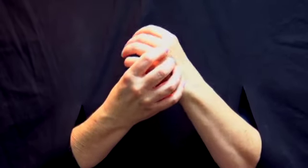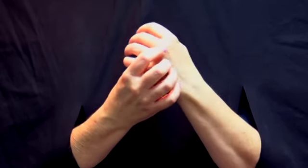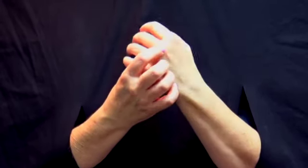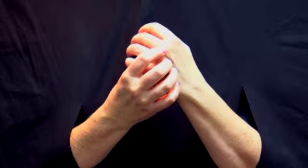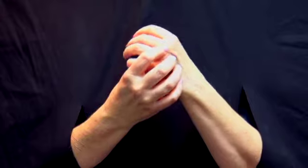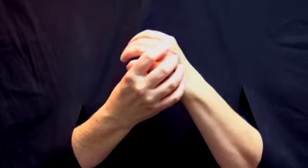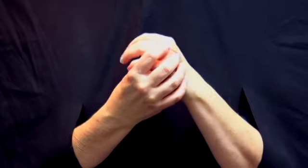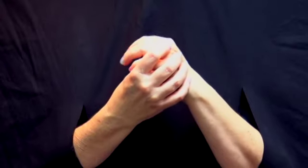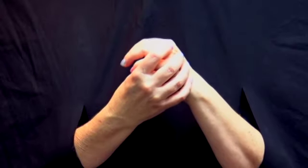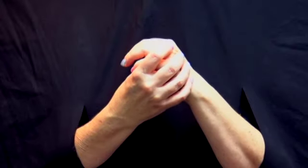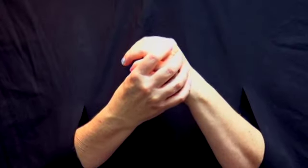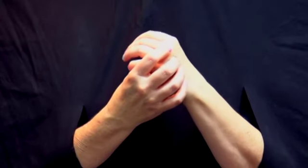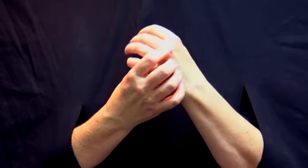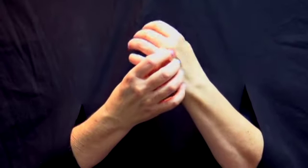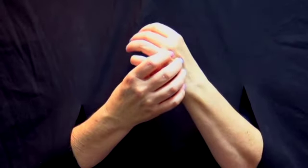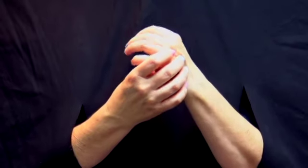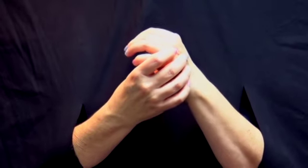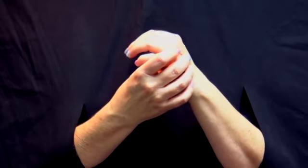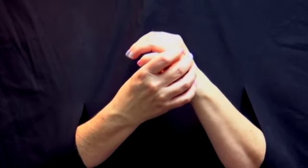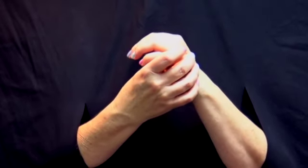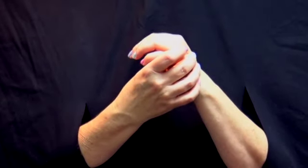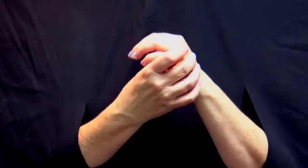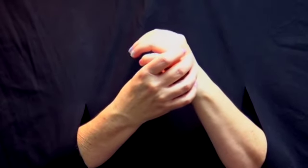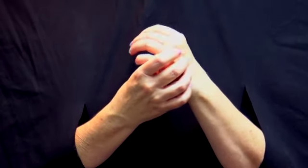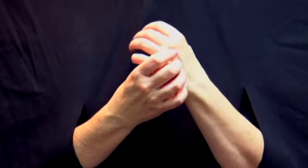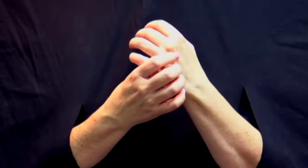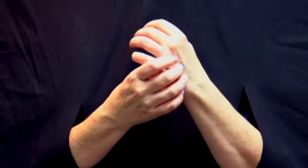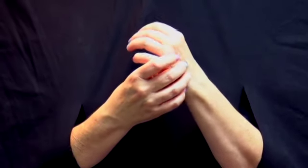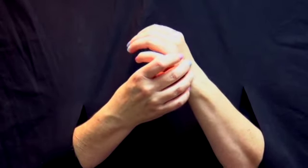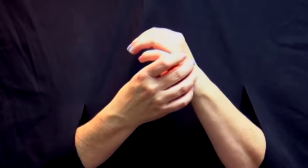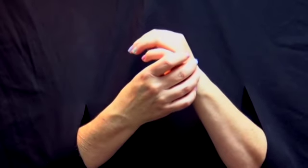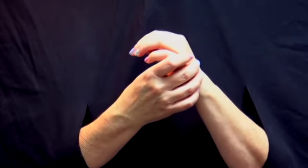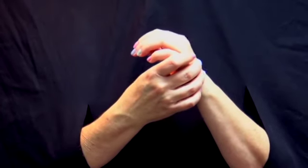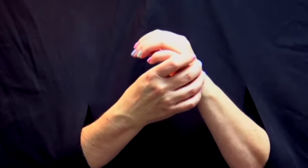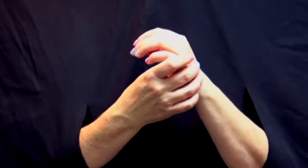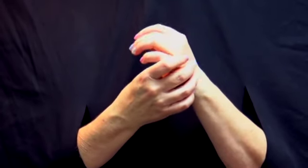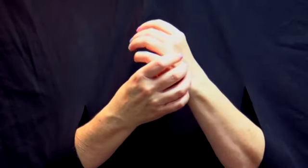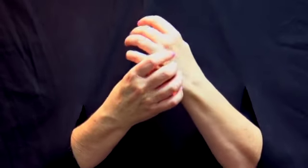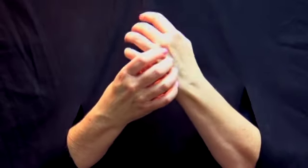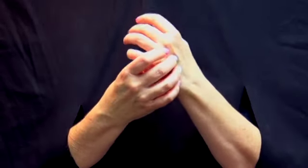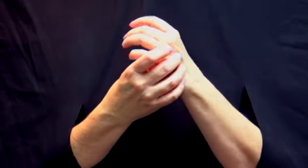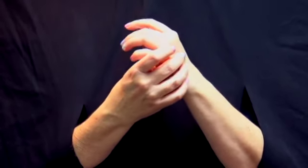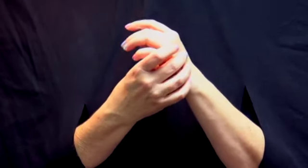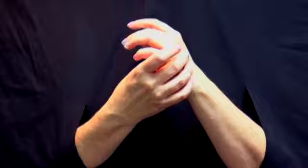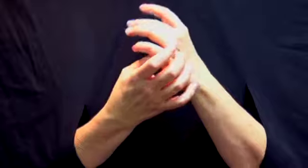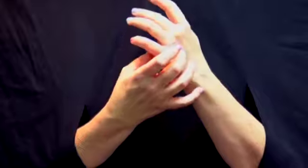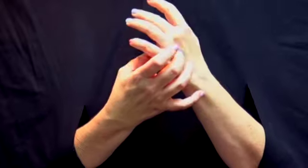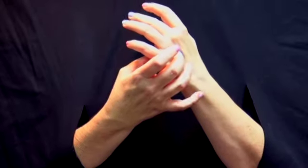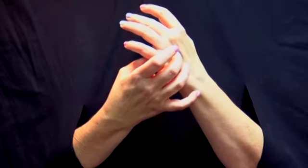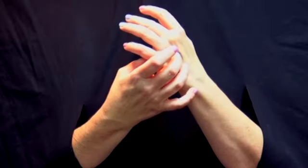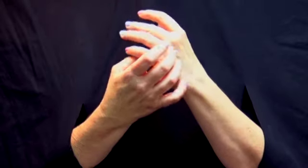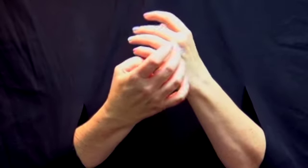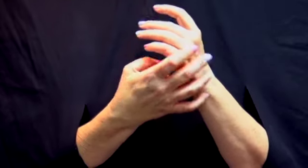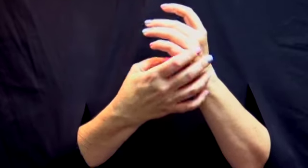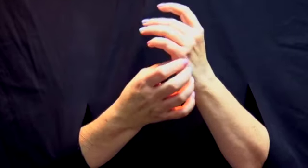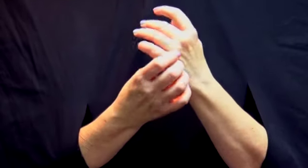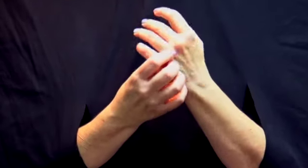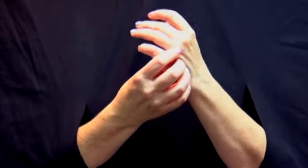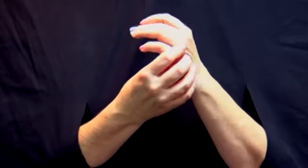rotation, you know, right now I could be working literally on my pelvis or on my trochanter, through my hand. Because the